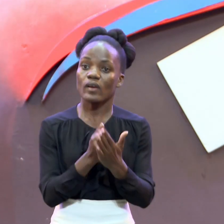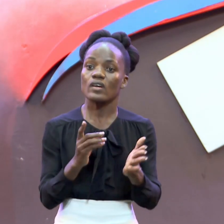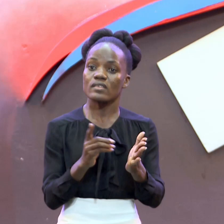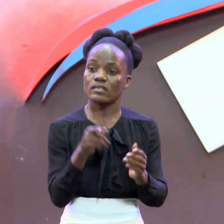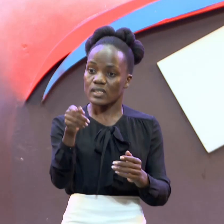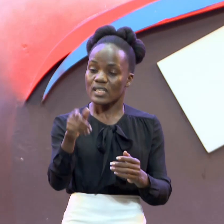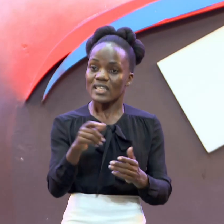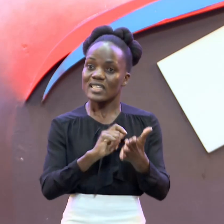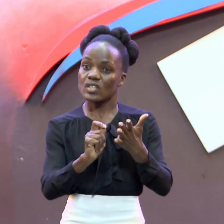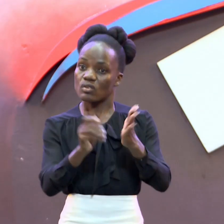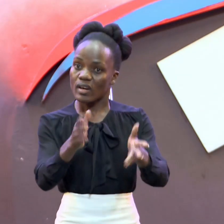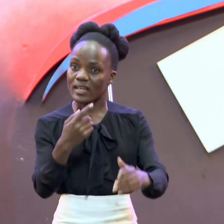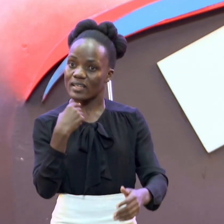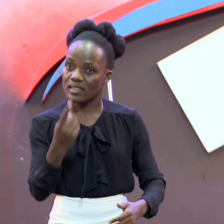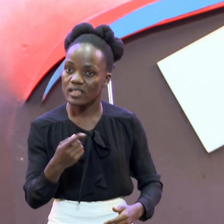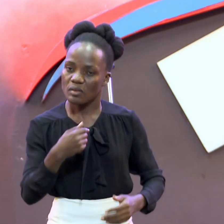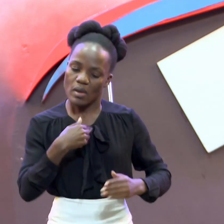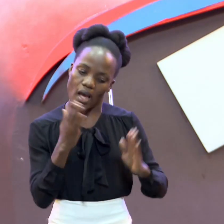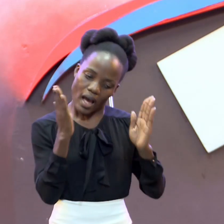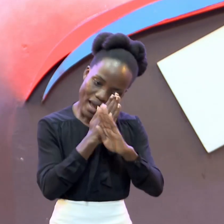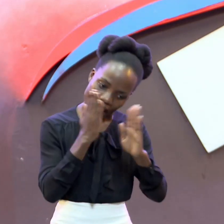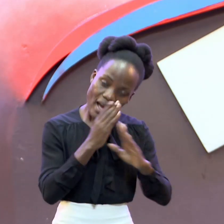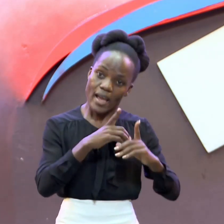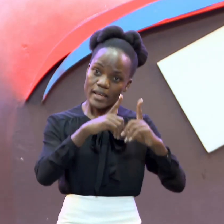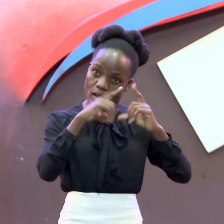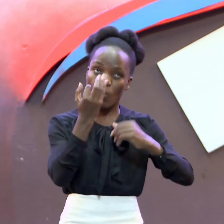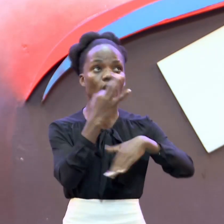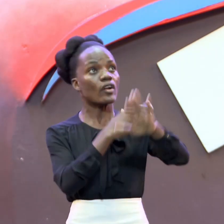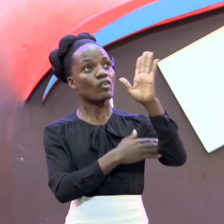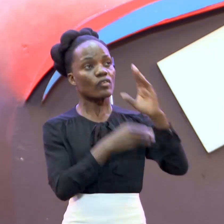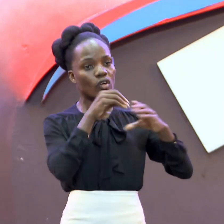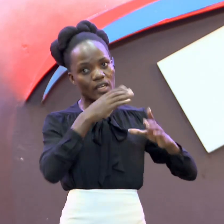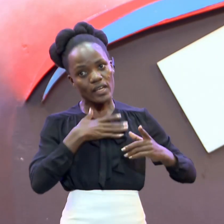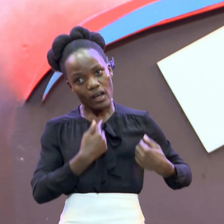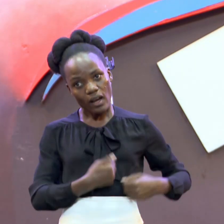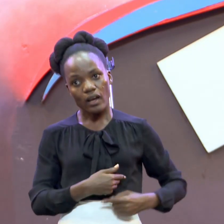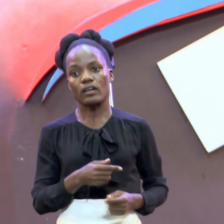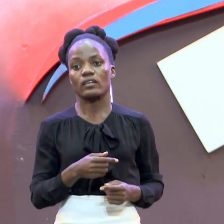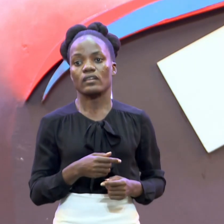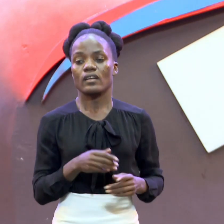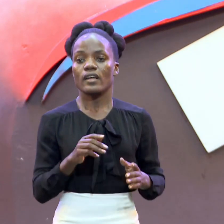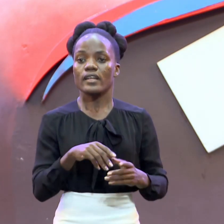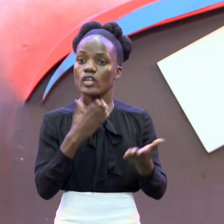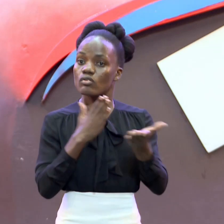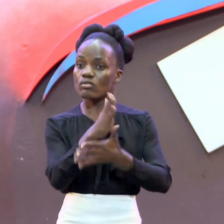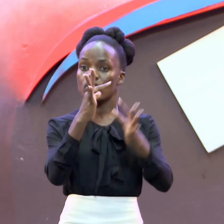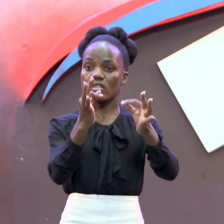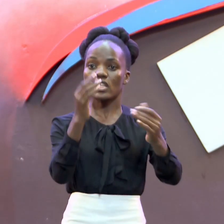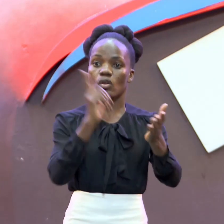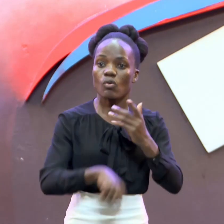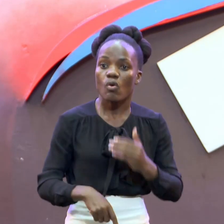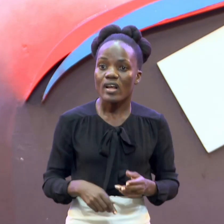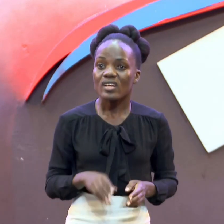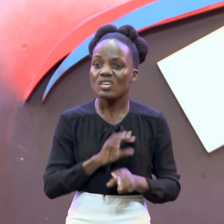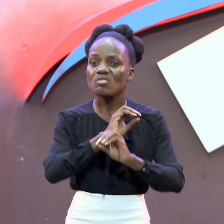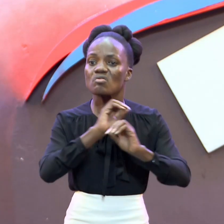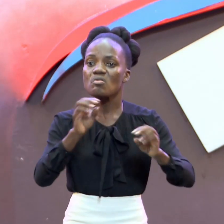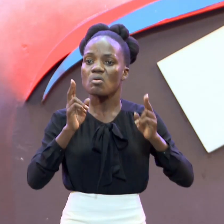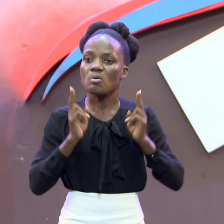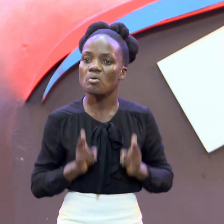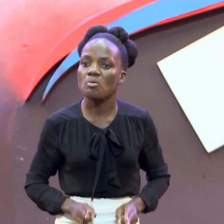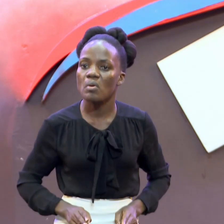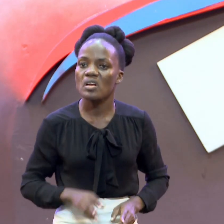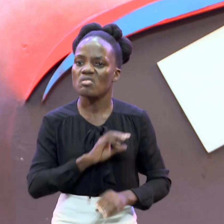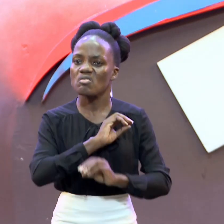gives him Ability Not to sin Actually The reality is There is no Human being That